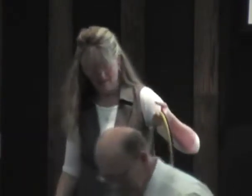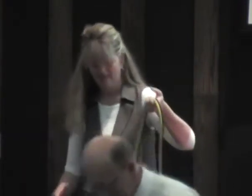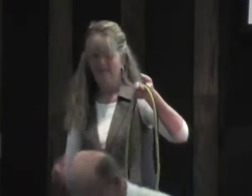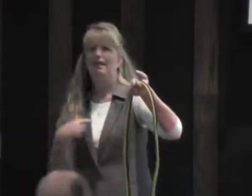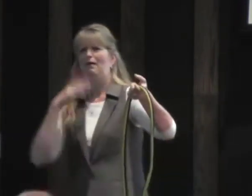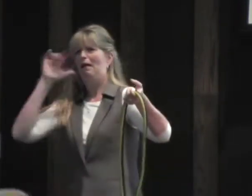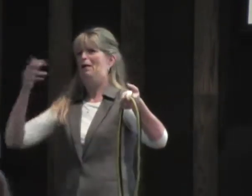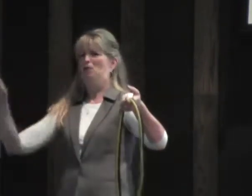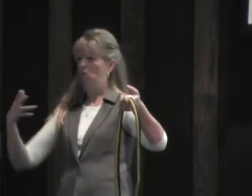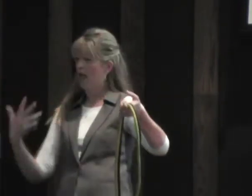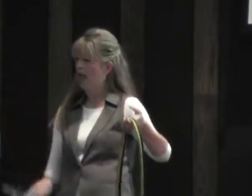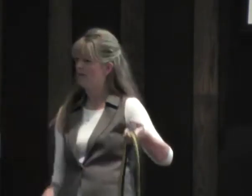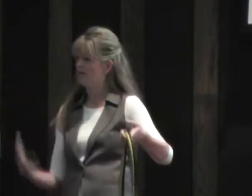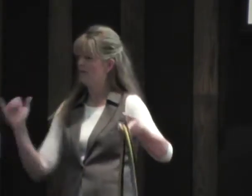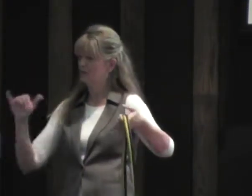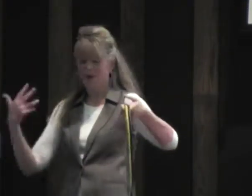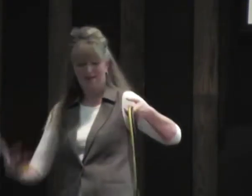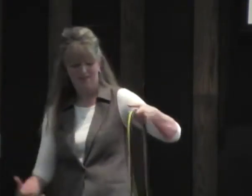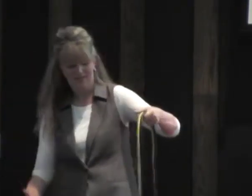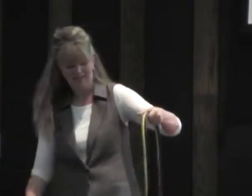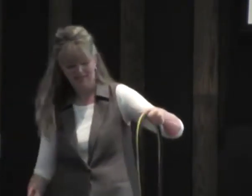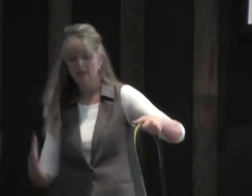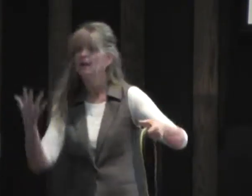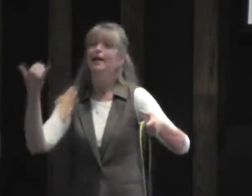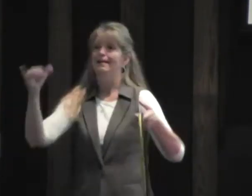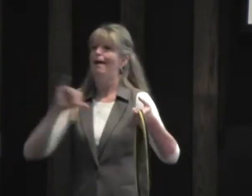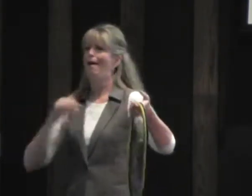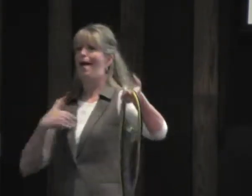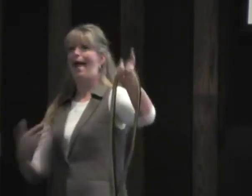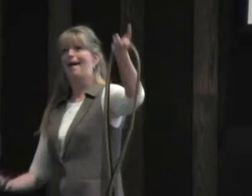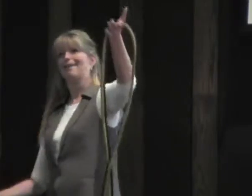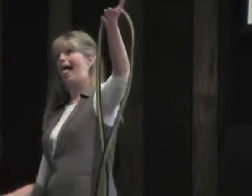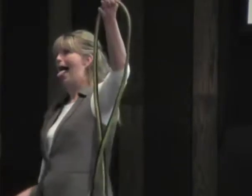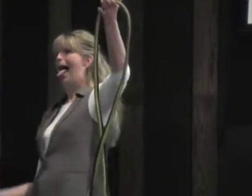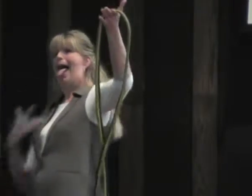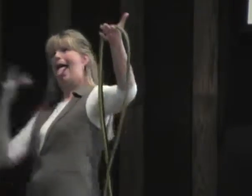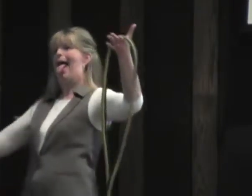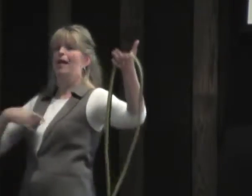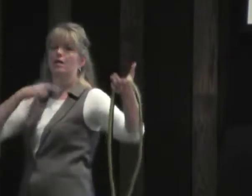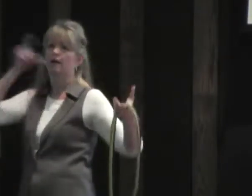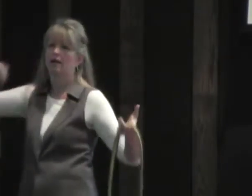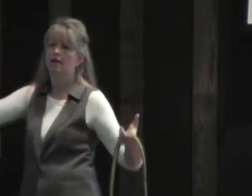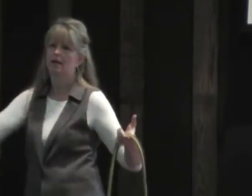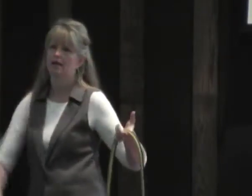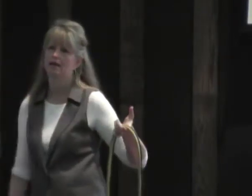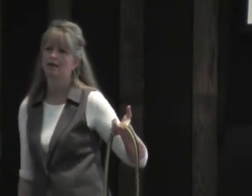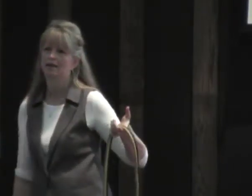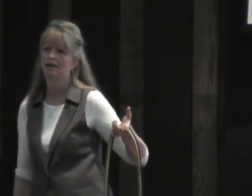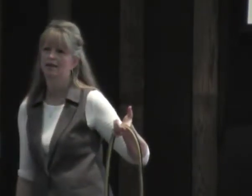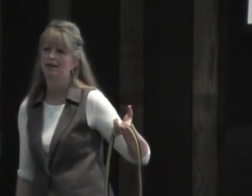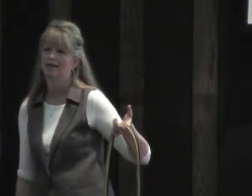Wow, these are big. They're heavy too. Wow. So now I have some. But I don't need them.